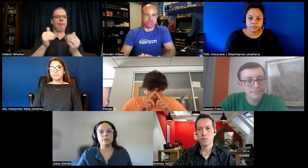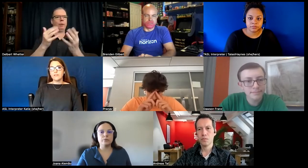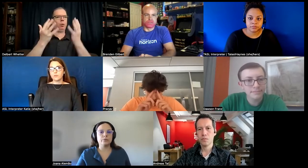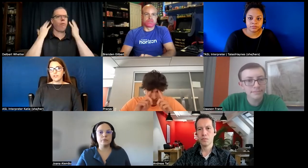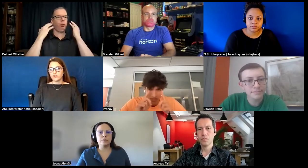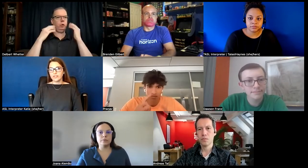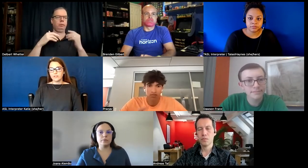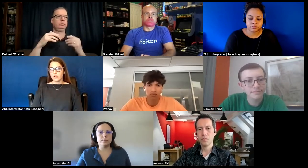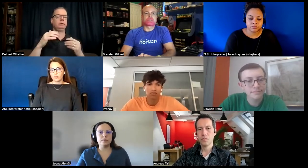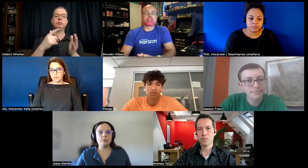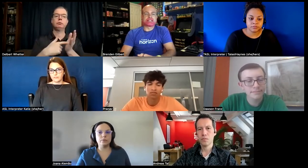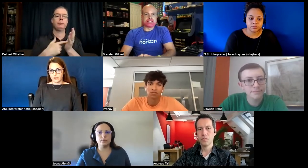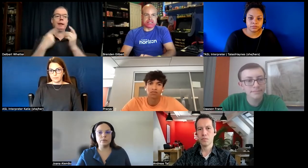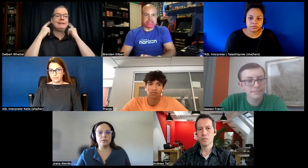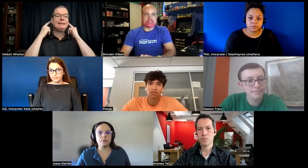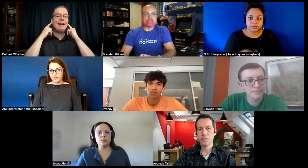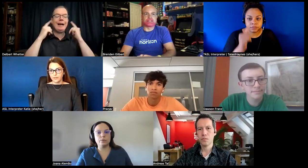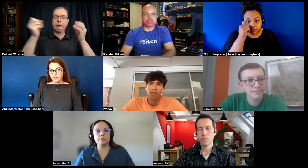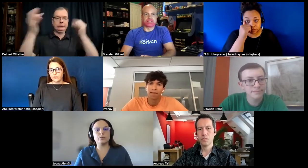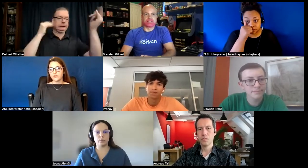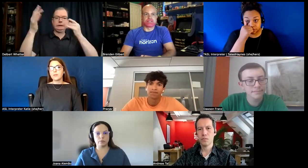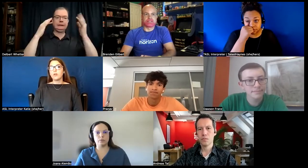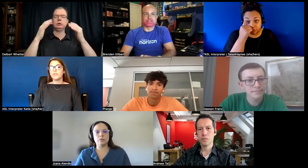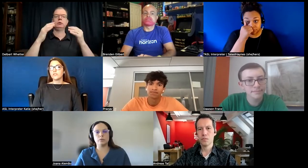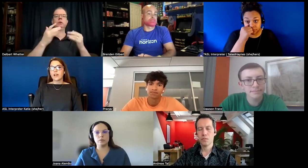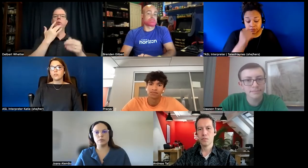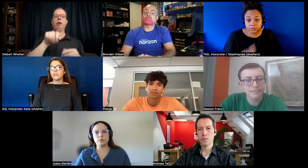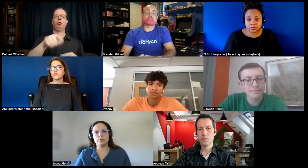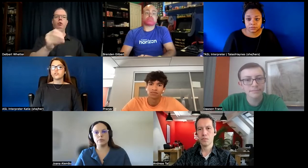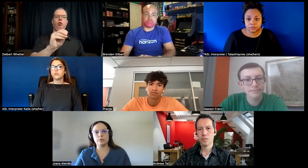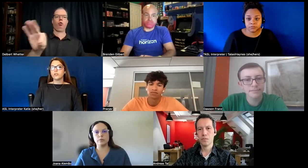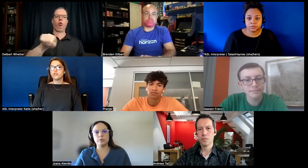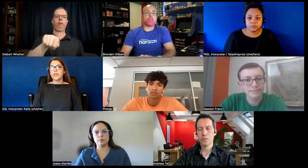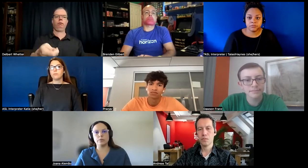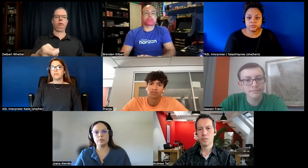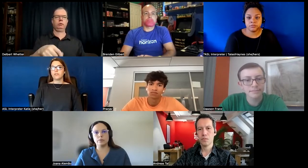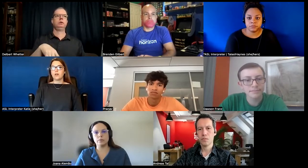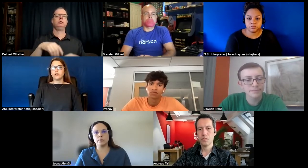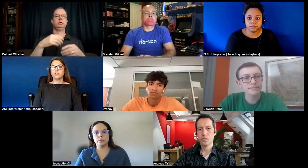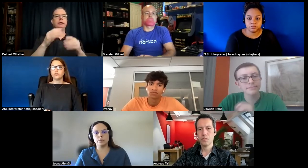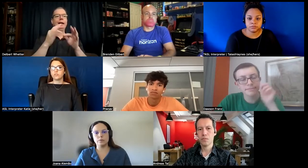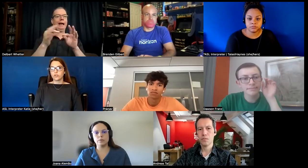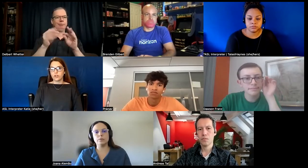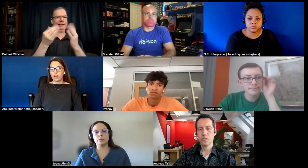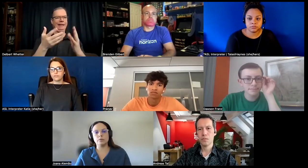information can be overwhelming for him for example for sound if there's just two much input of sound he'll just turn it off